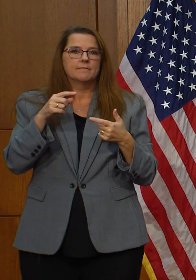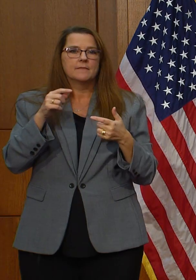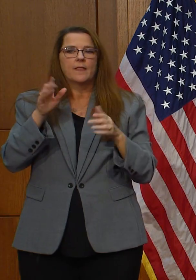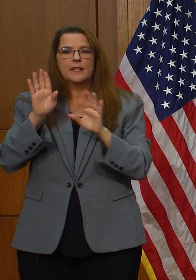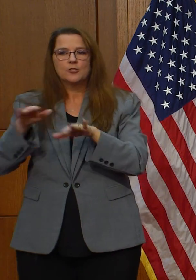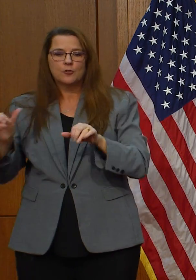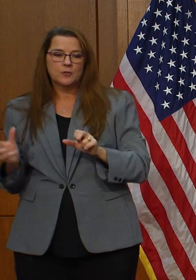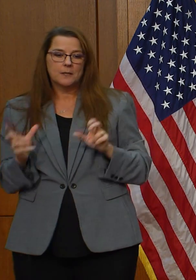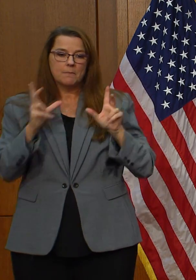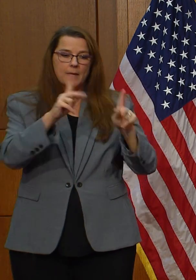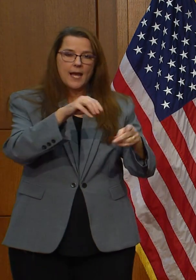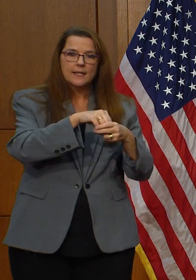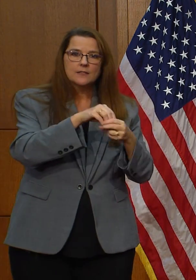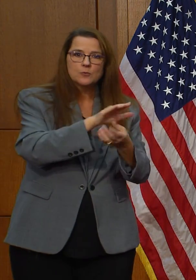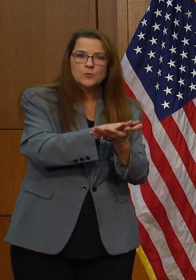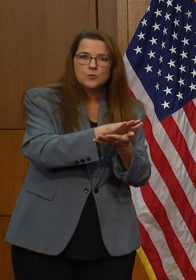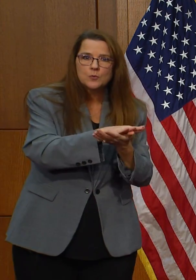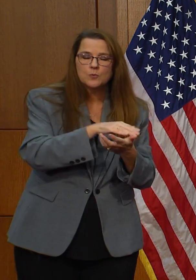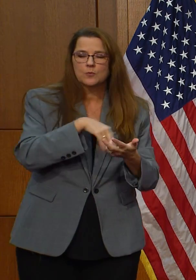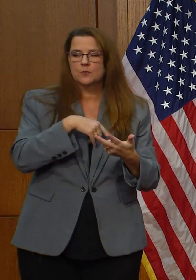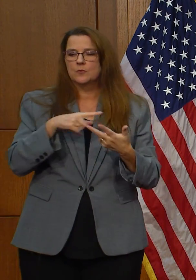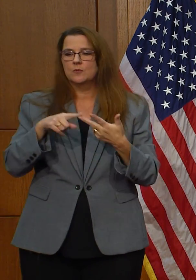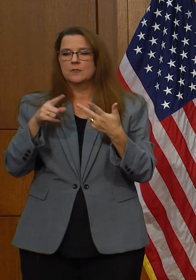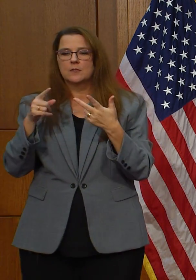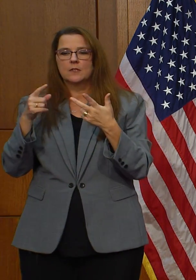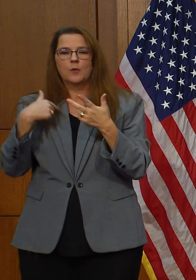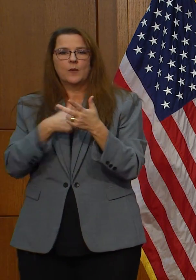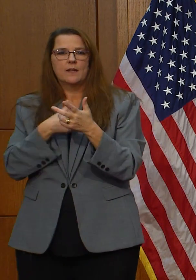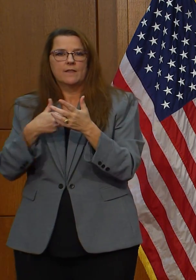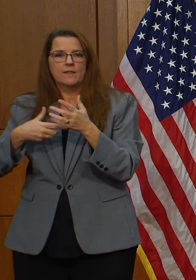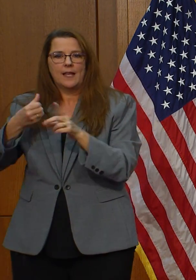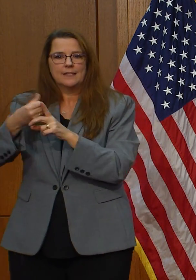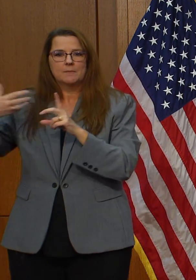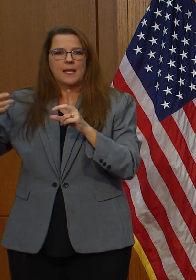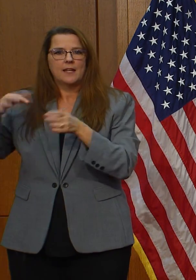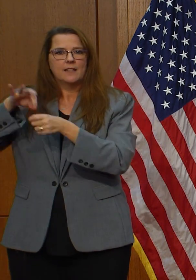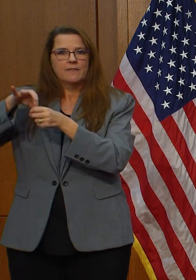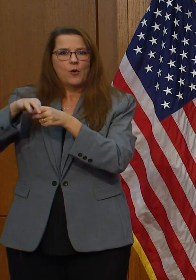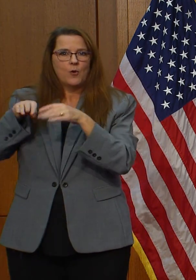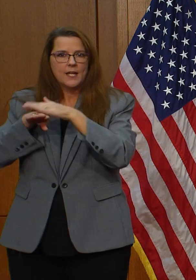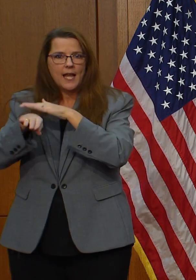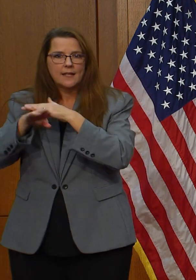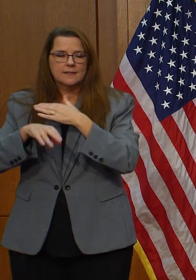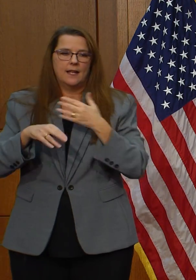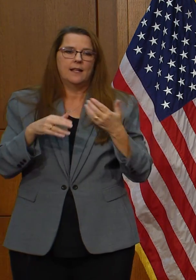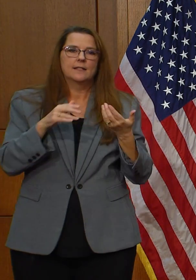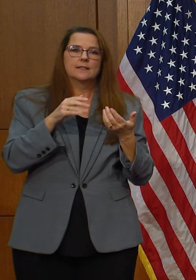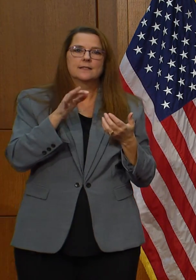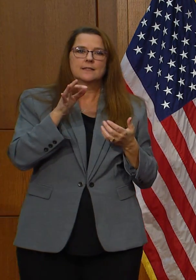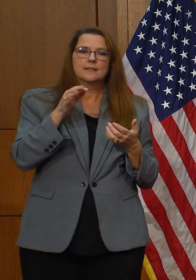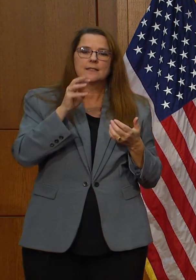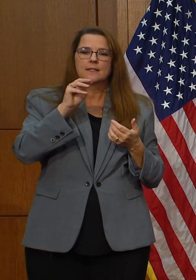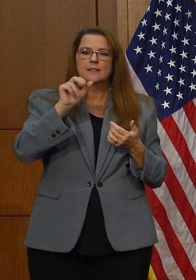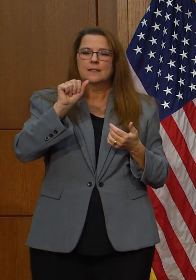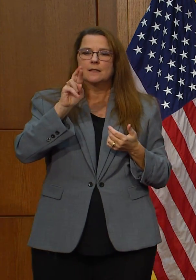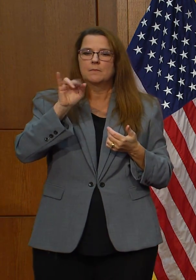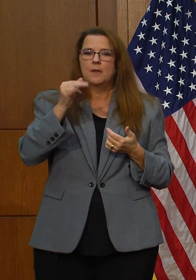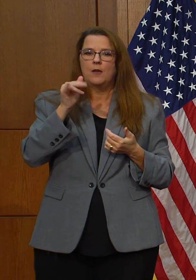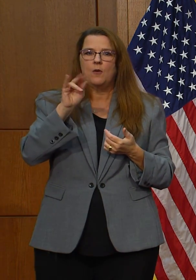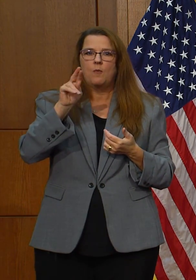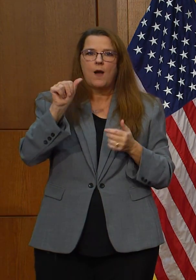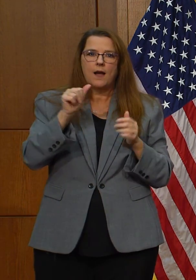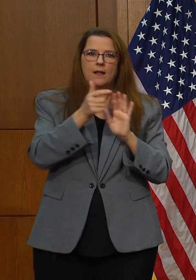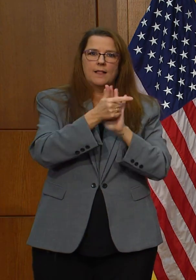classrooms, expanding voting access, legalizing marijuana, and much, much more.